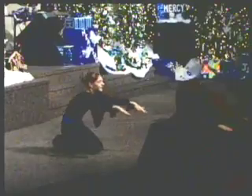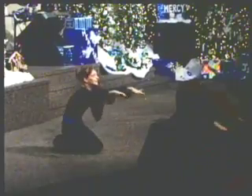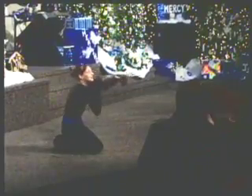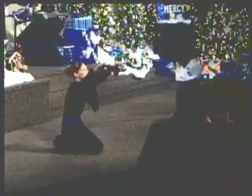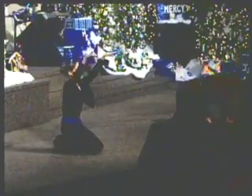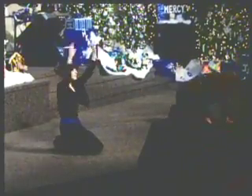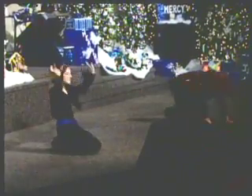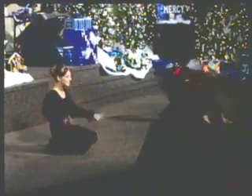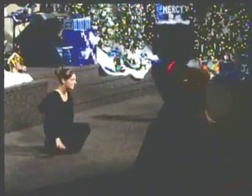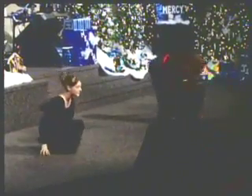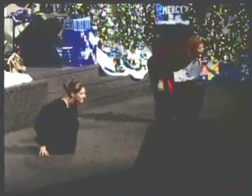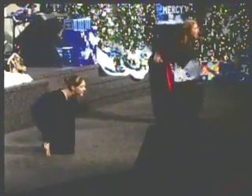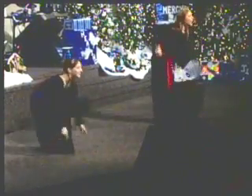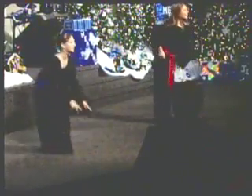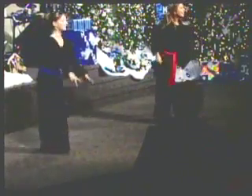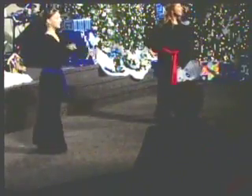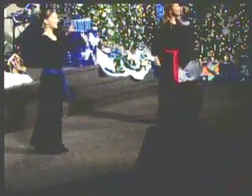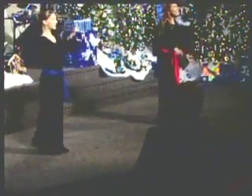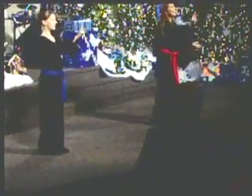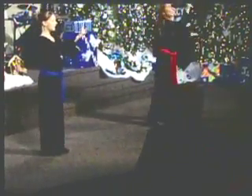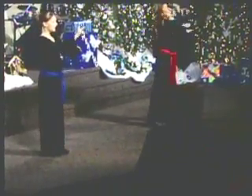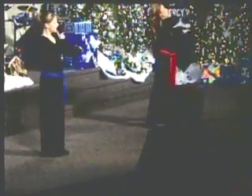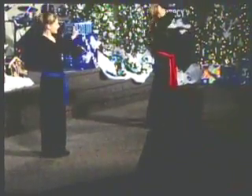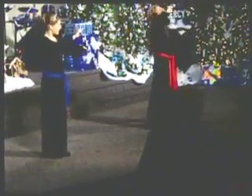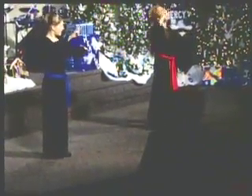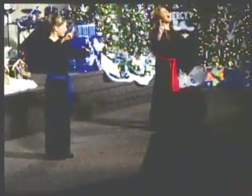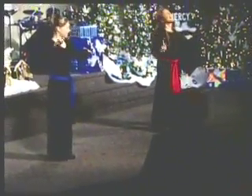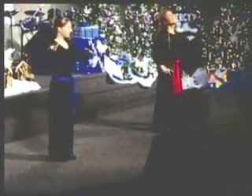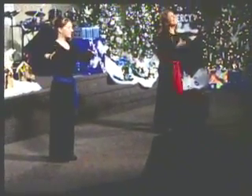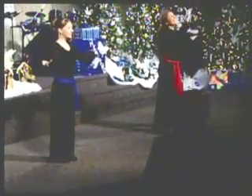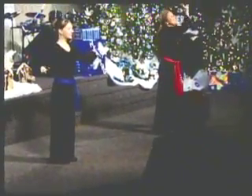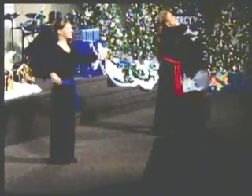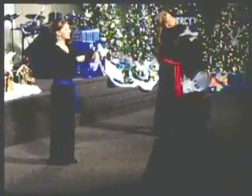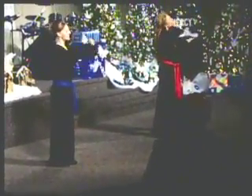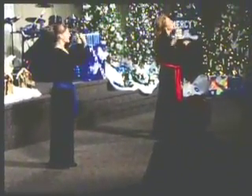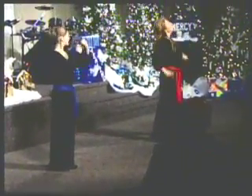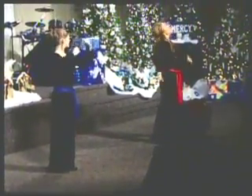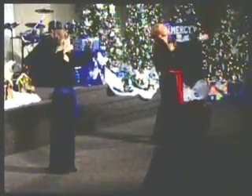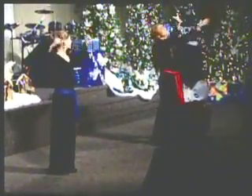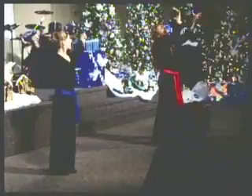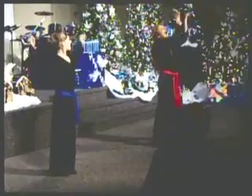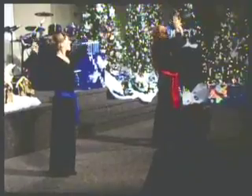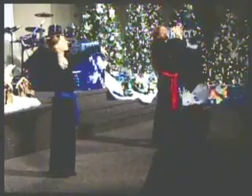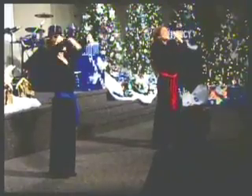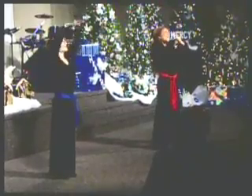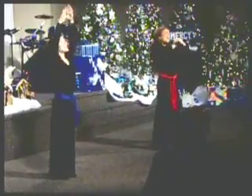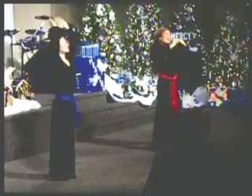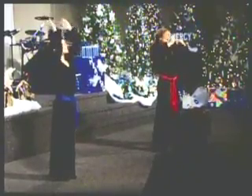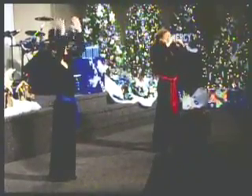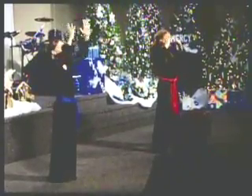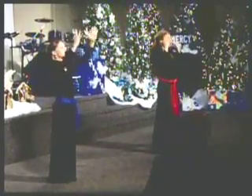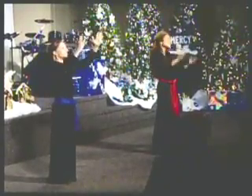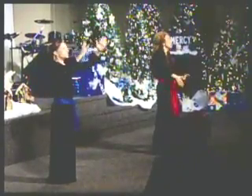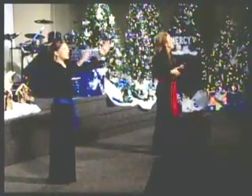Him The King of kings salvation